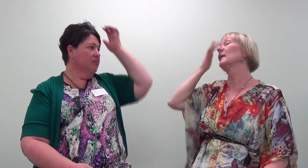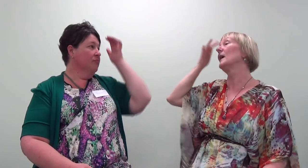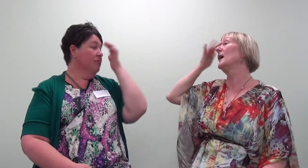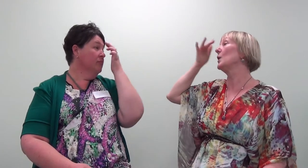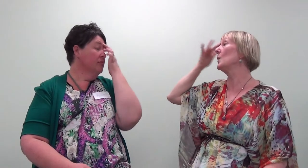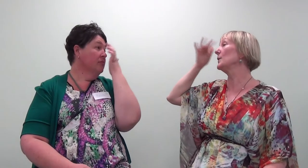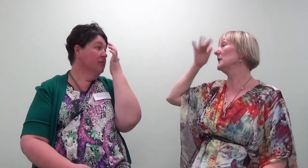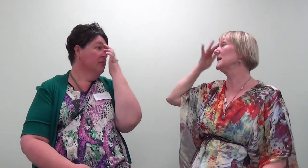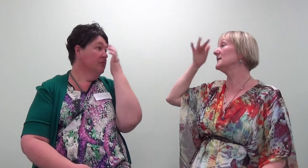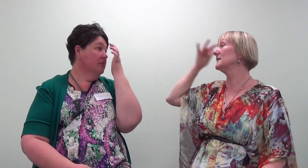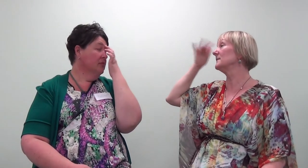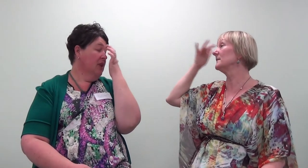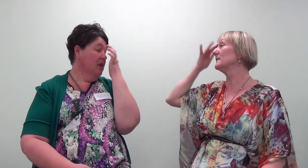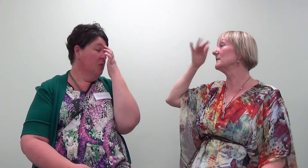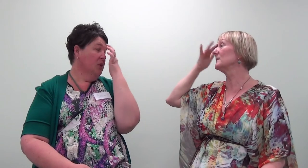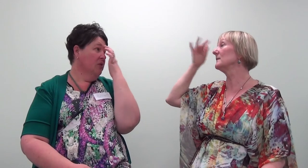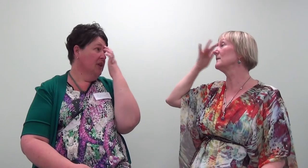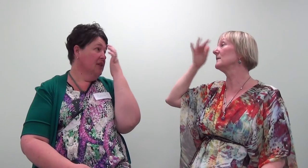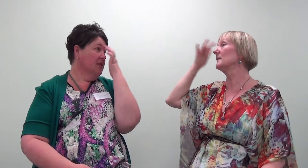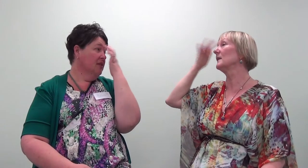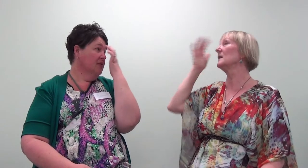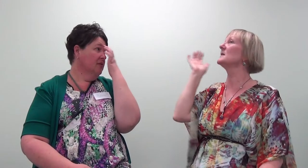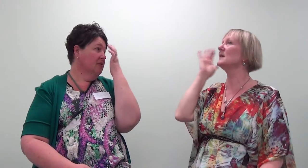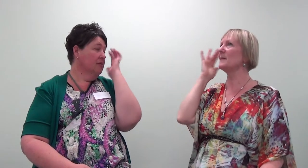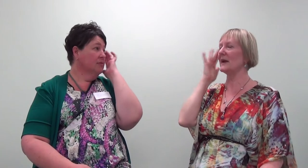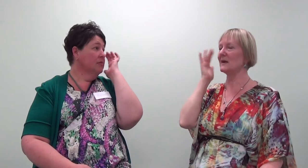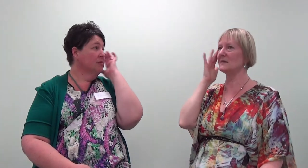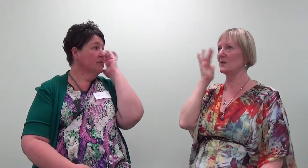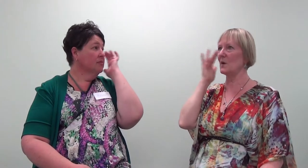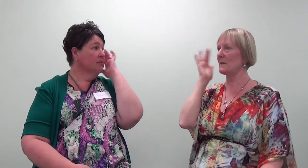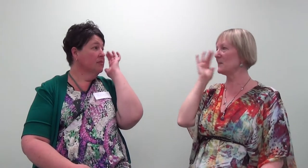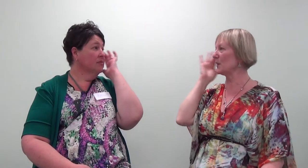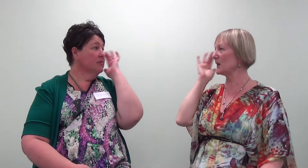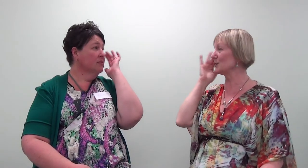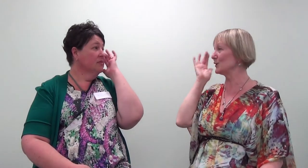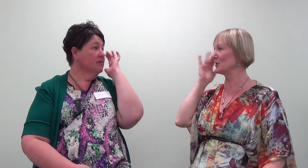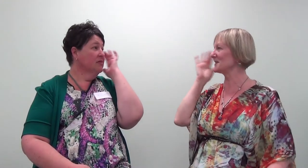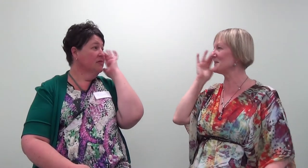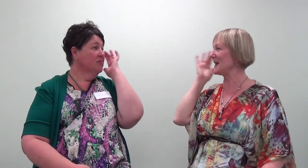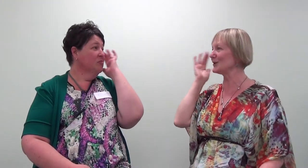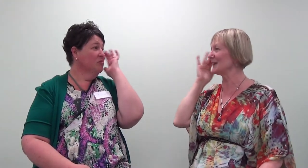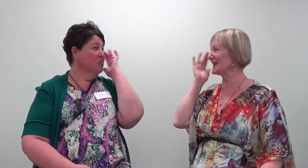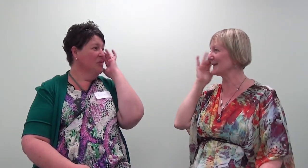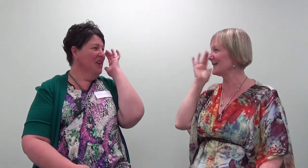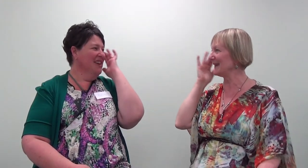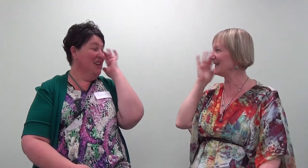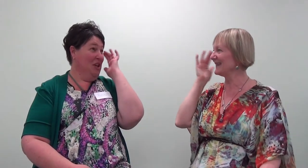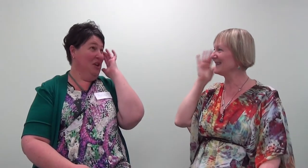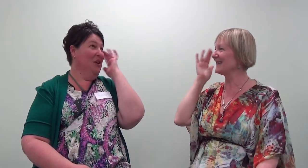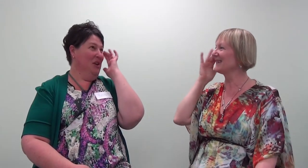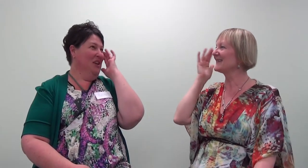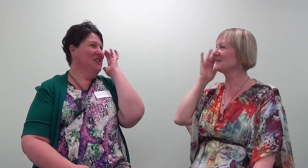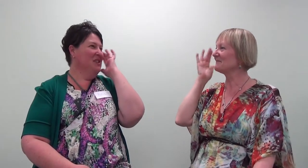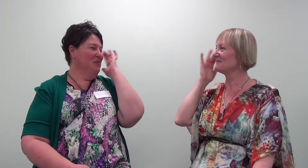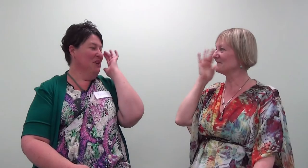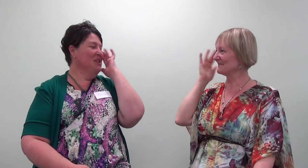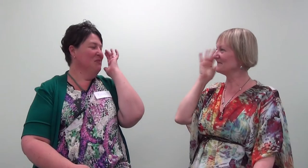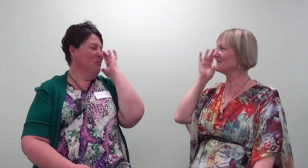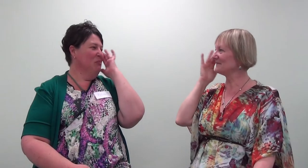And I want to release it. And I want to release it. Isn't it amazing what my body can do just imagining something? Isn't it amazing what my